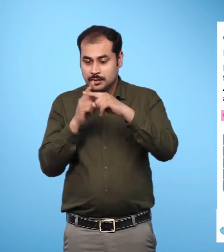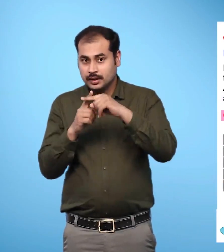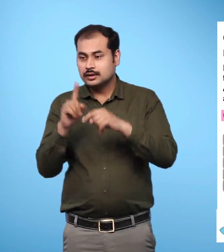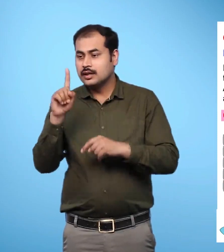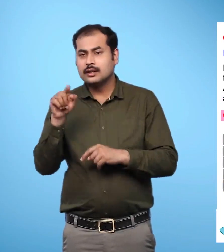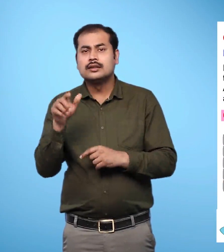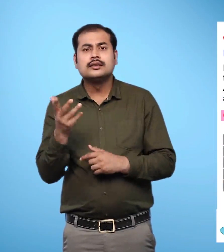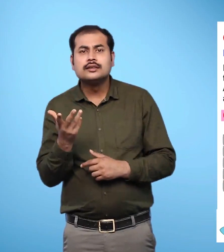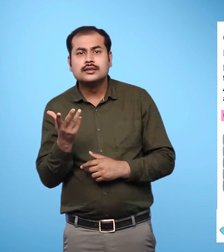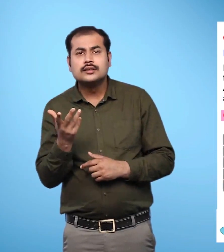plus 1?